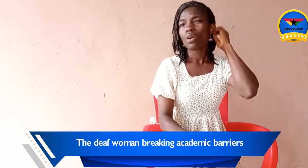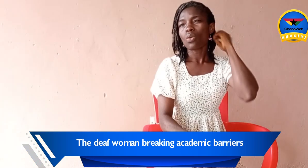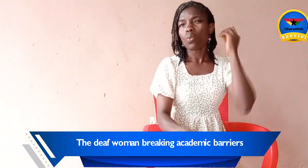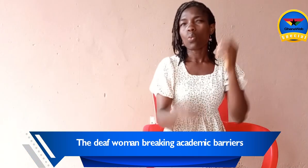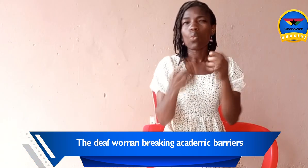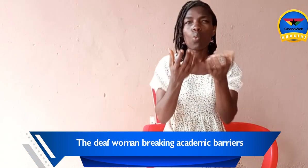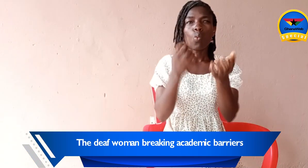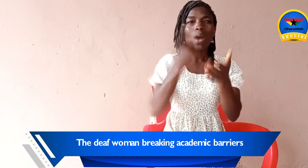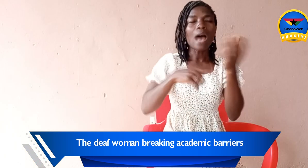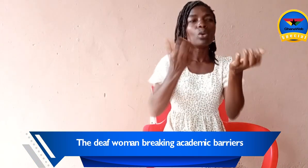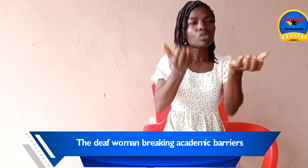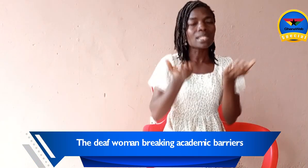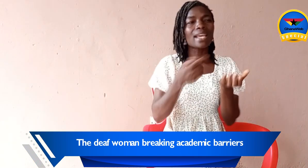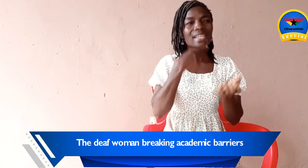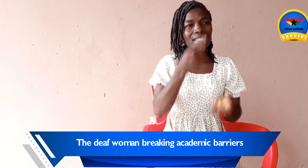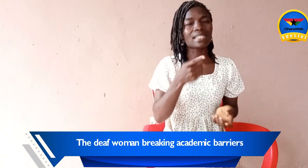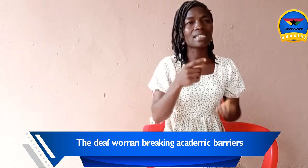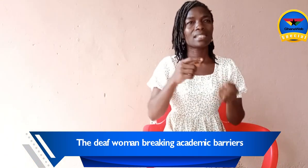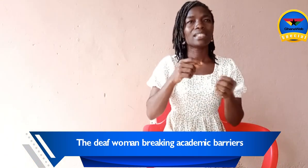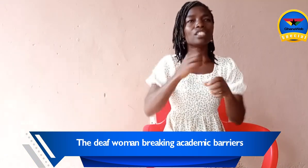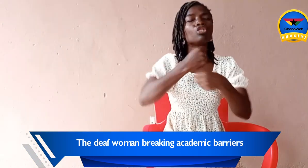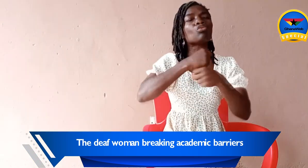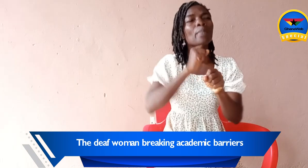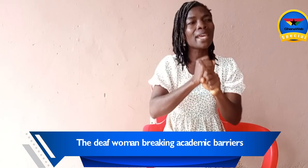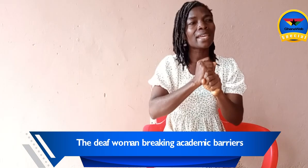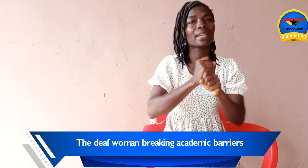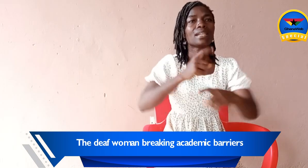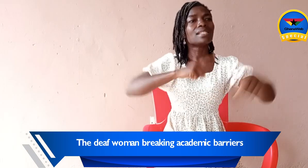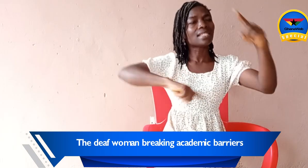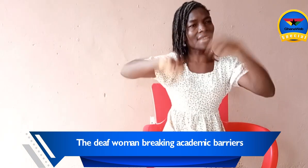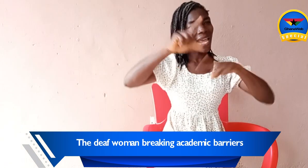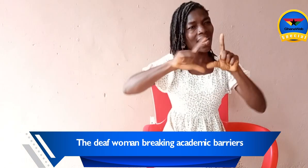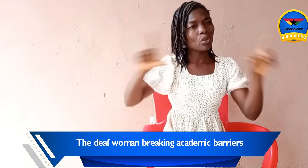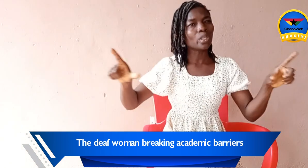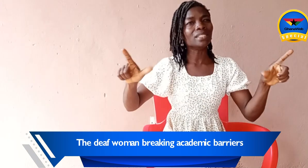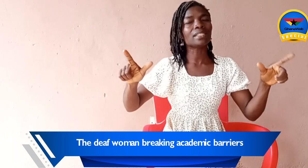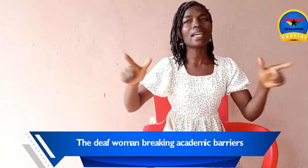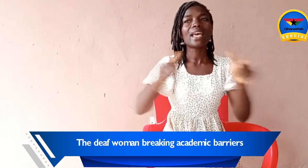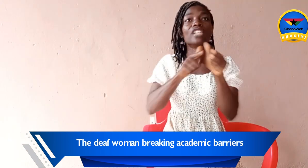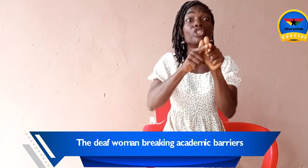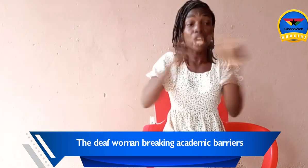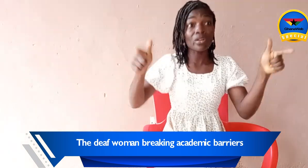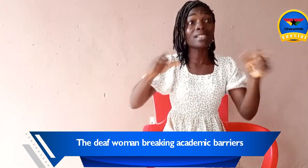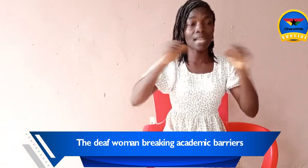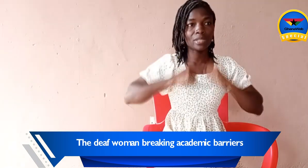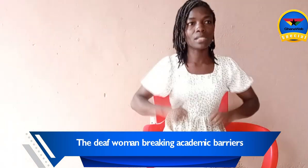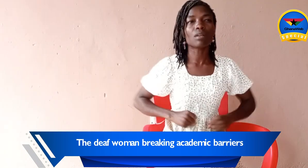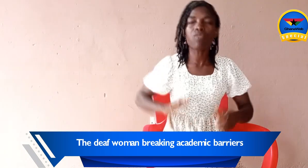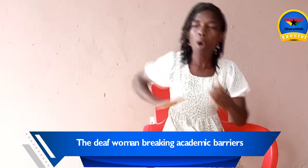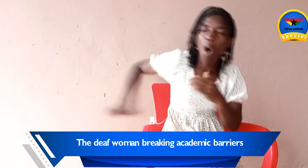What I want to say is, we should make sign language a general subject for all